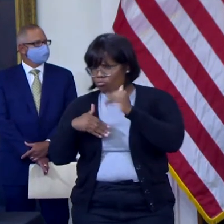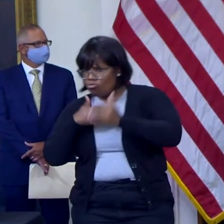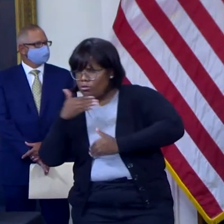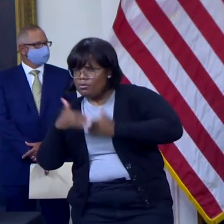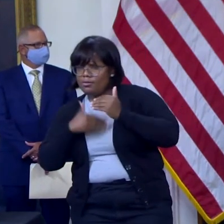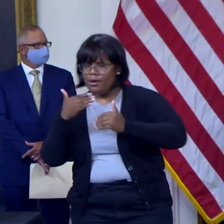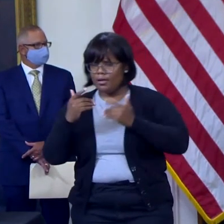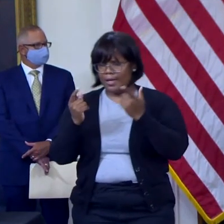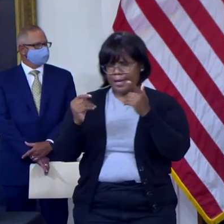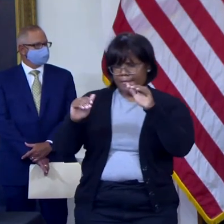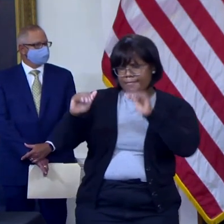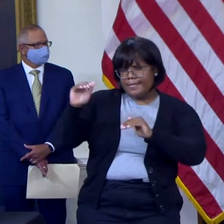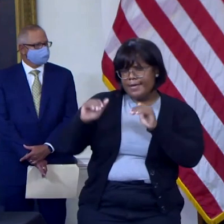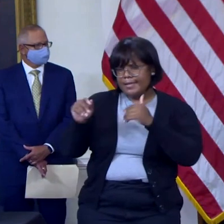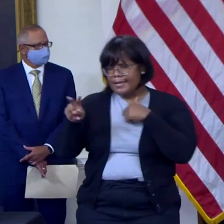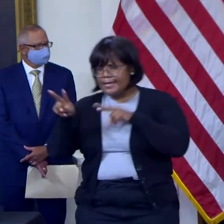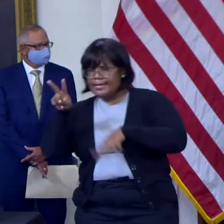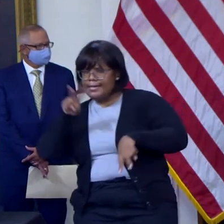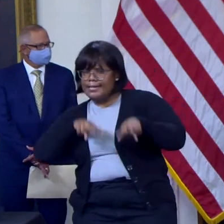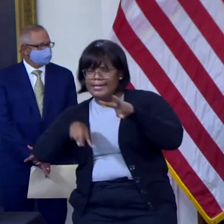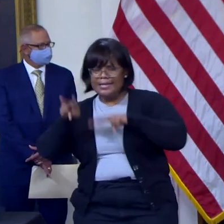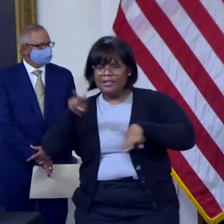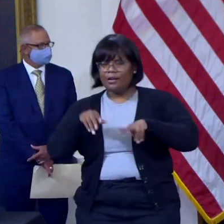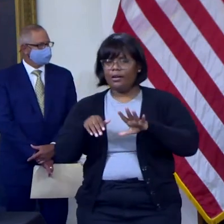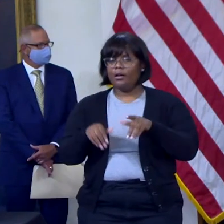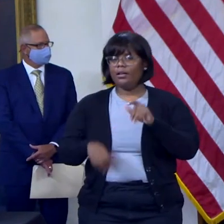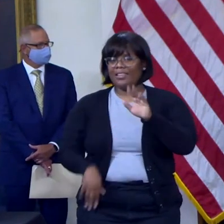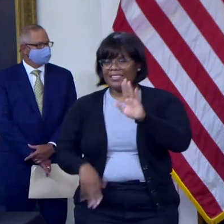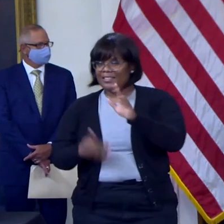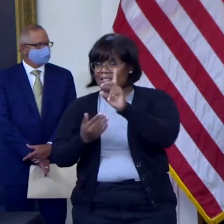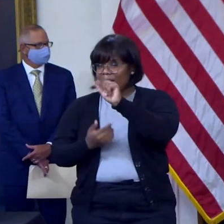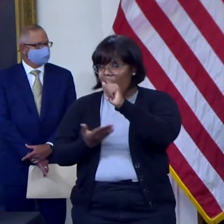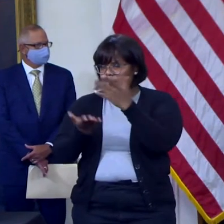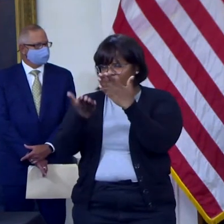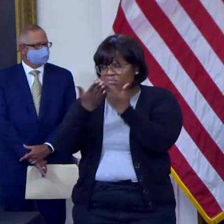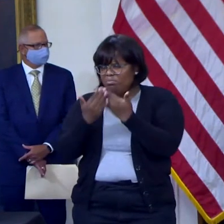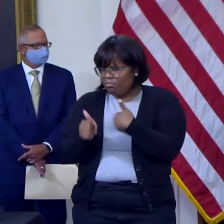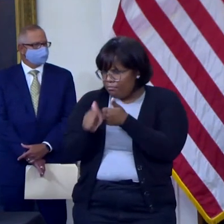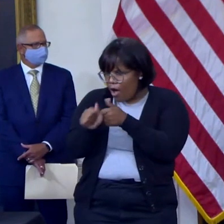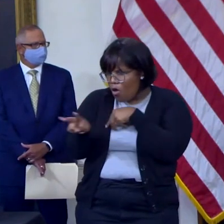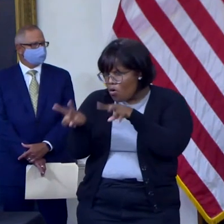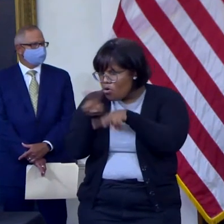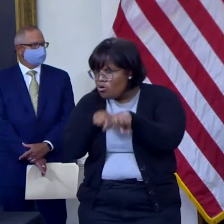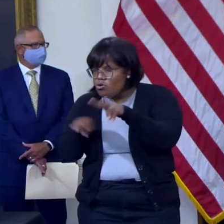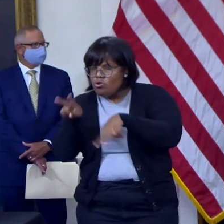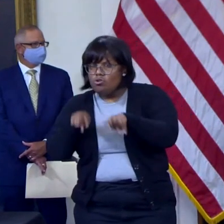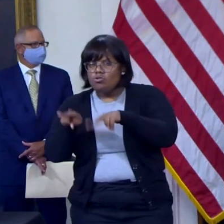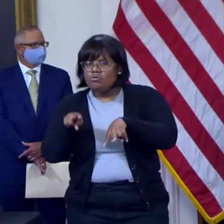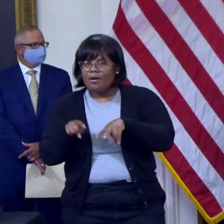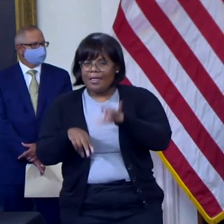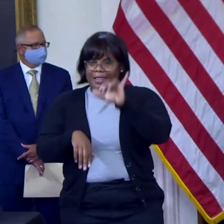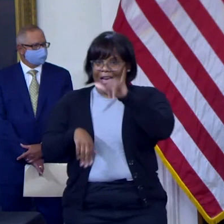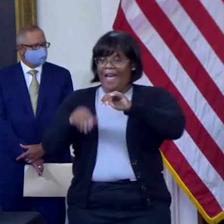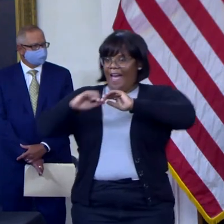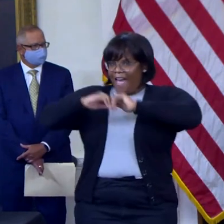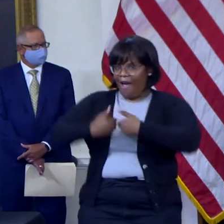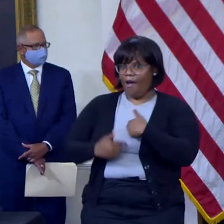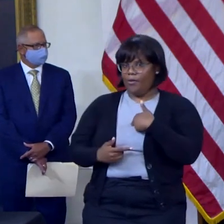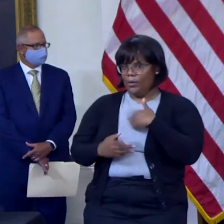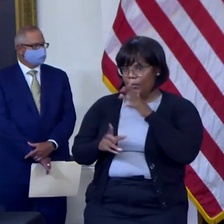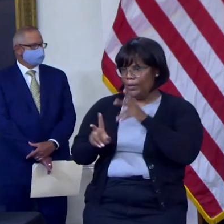balanced, data-driven approach in our continuing successful efforts to respond to this pandemic.